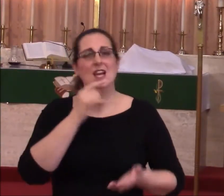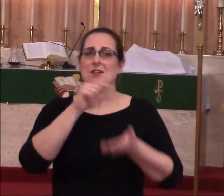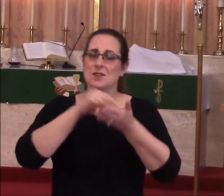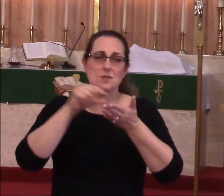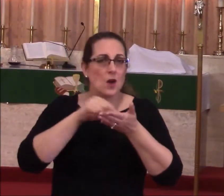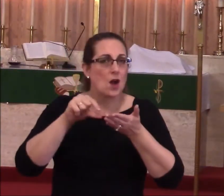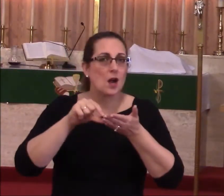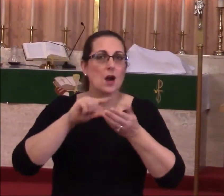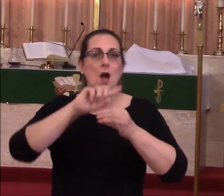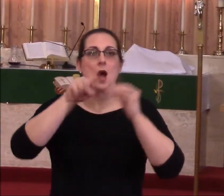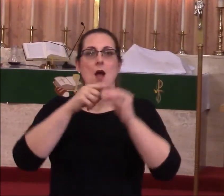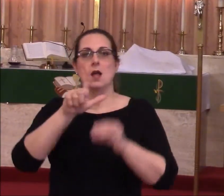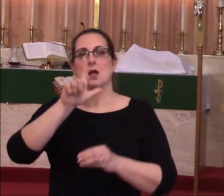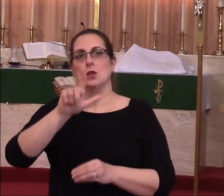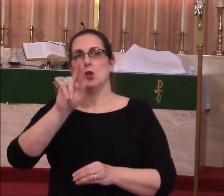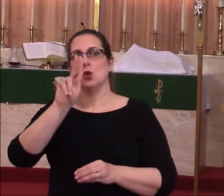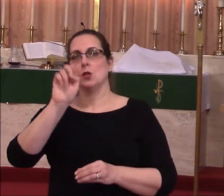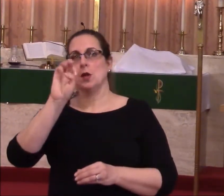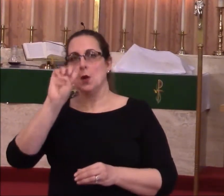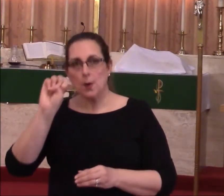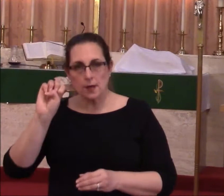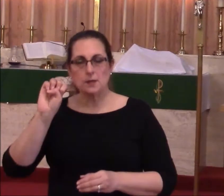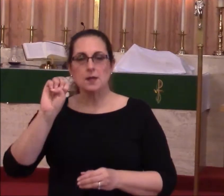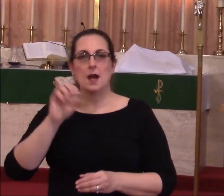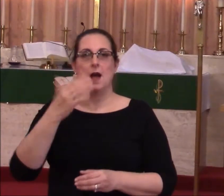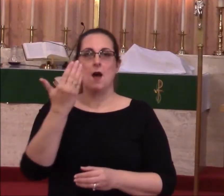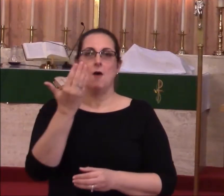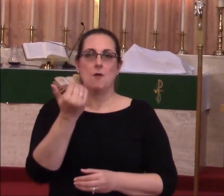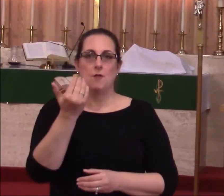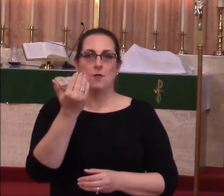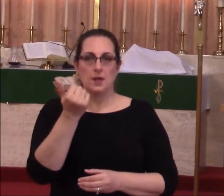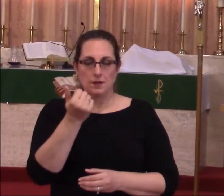time, Luke 15, 11 through 32.